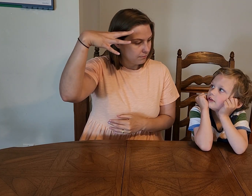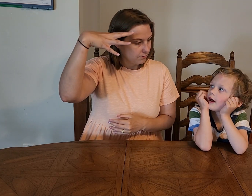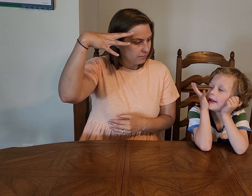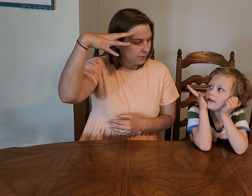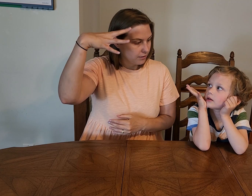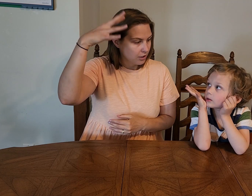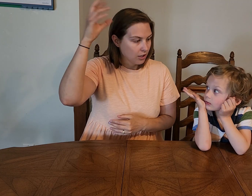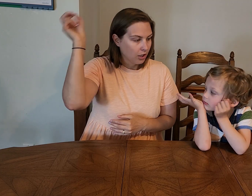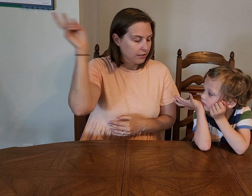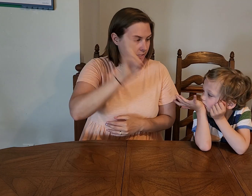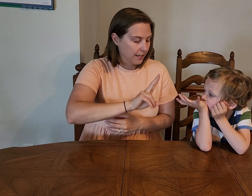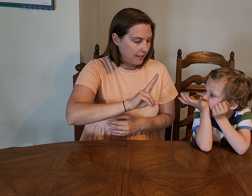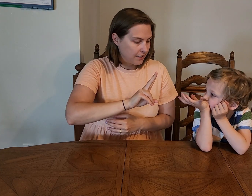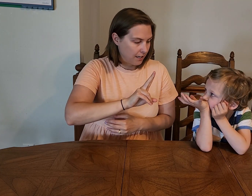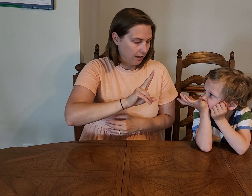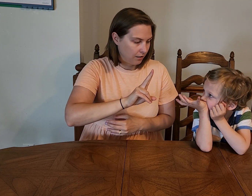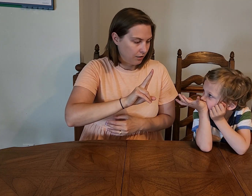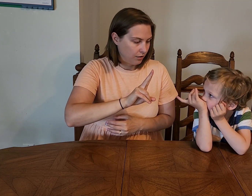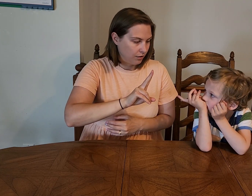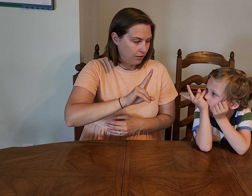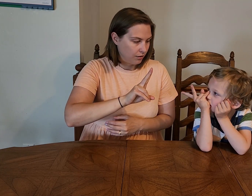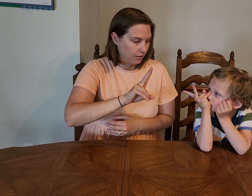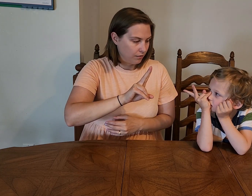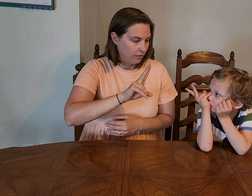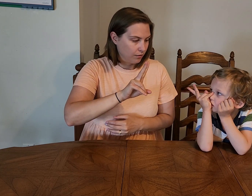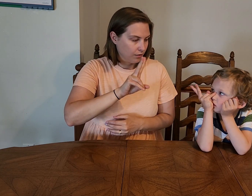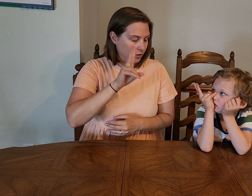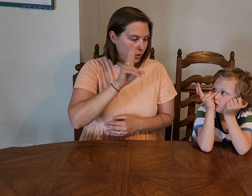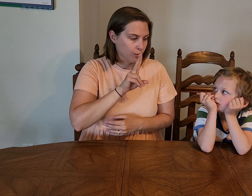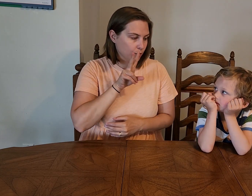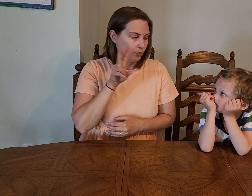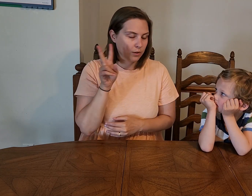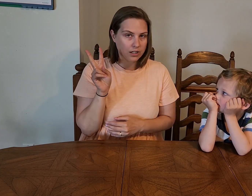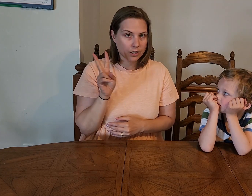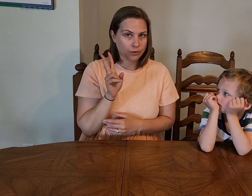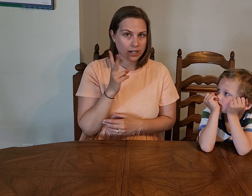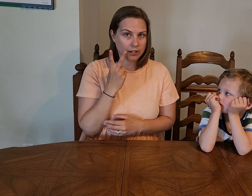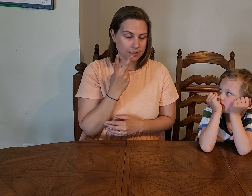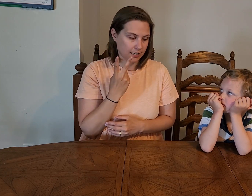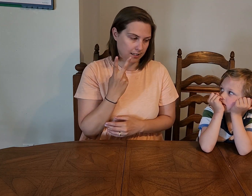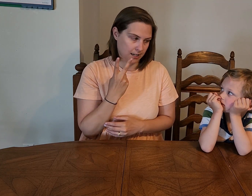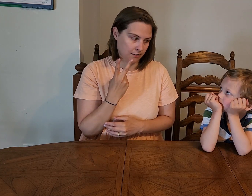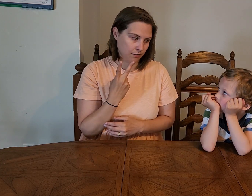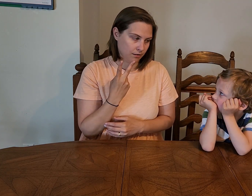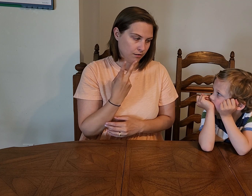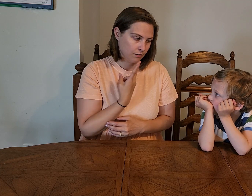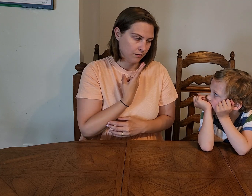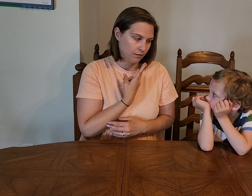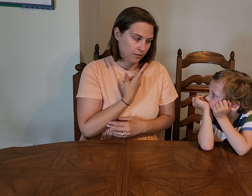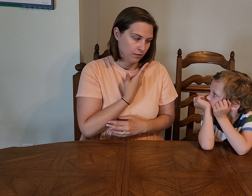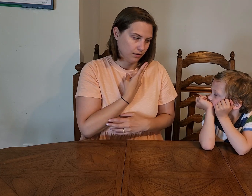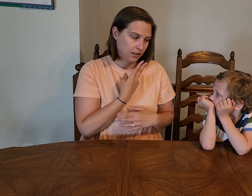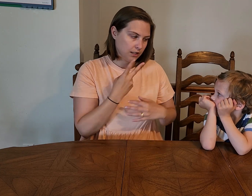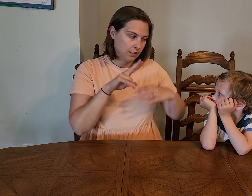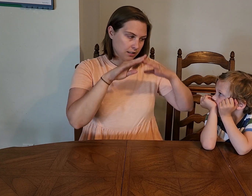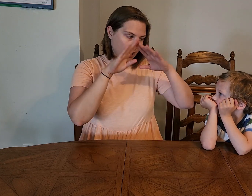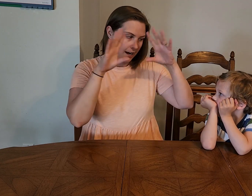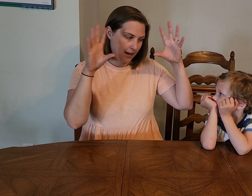Light. On the second day? Two. Two. What did God create on the second day? The sky